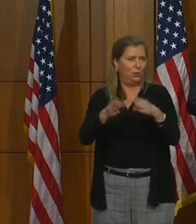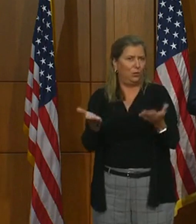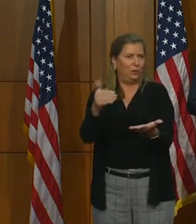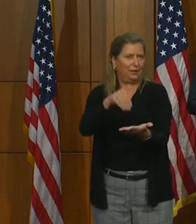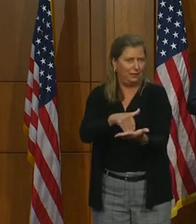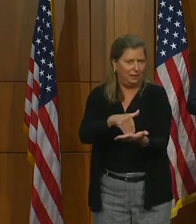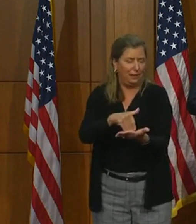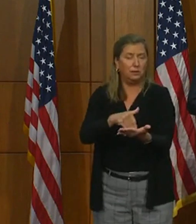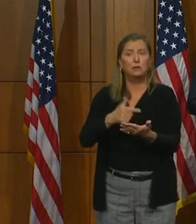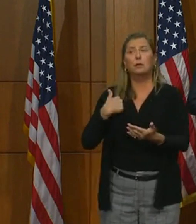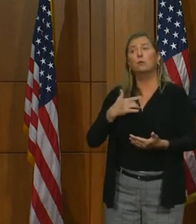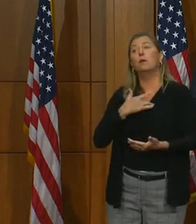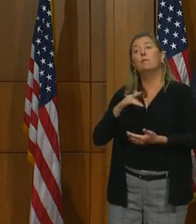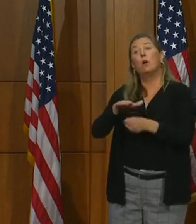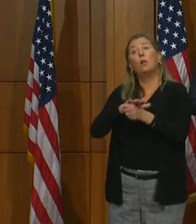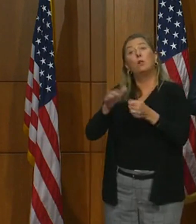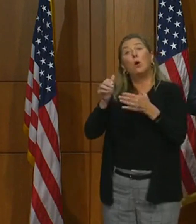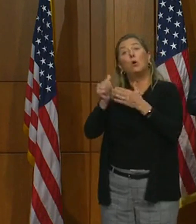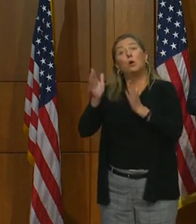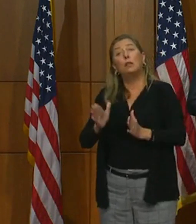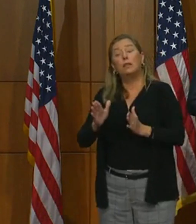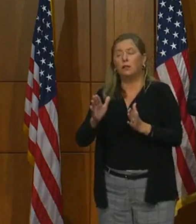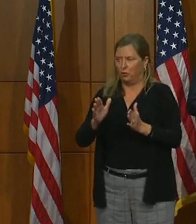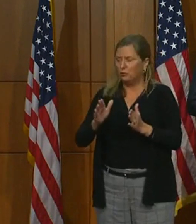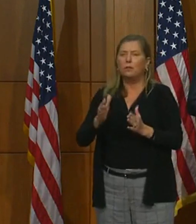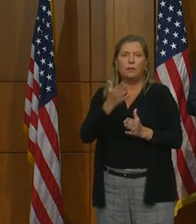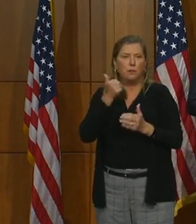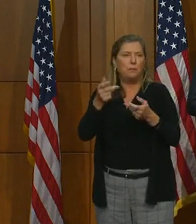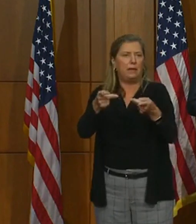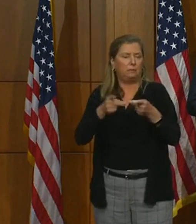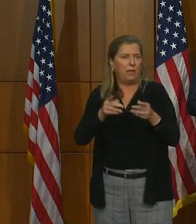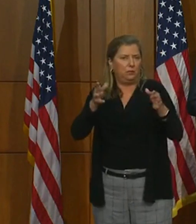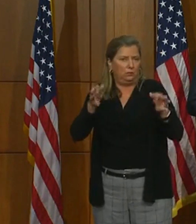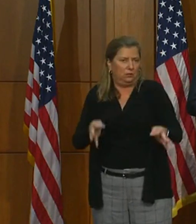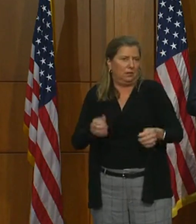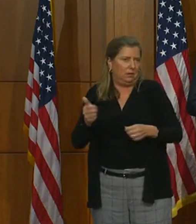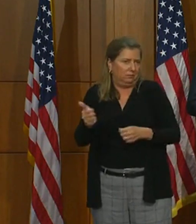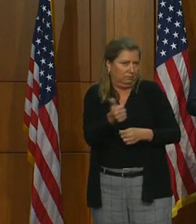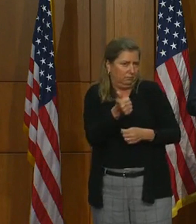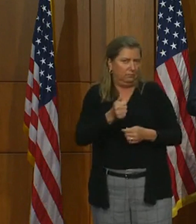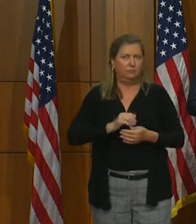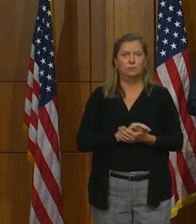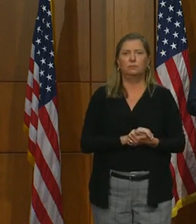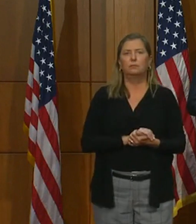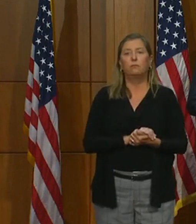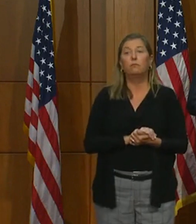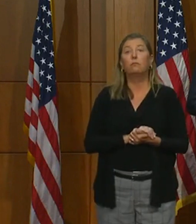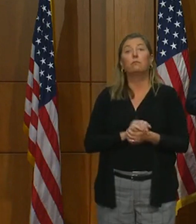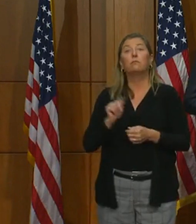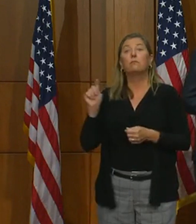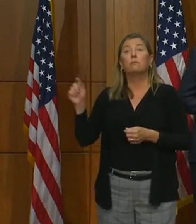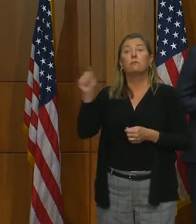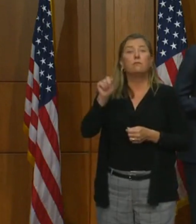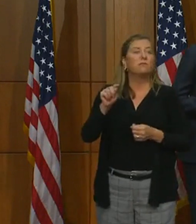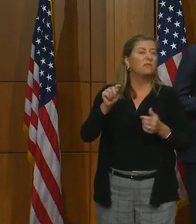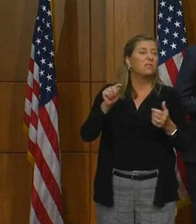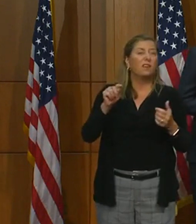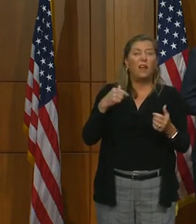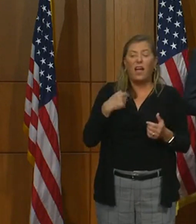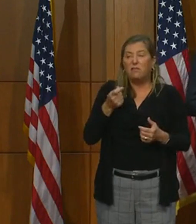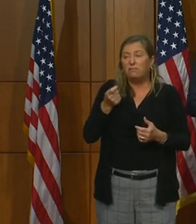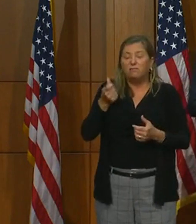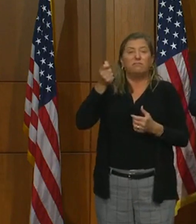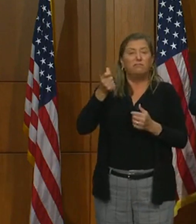believe our local leaders are best positioned to do that thoughtfully. Those communities with no or little transmission